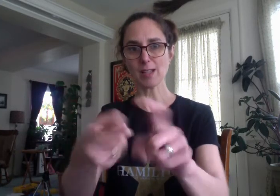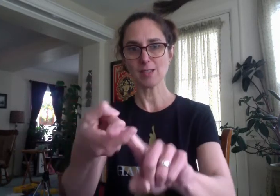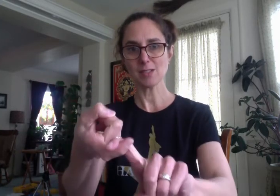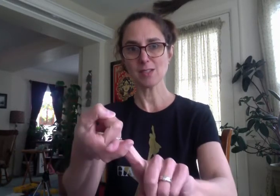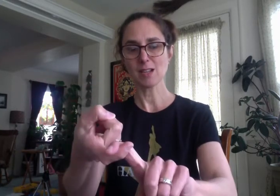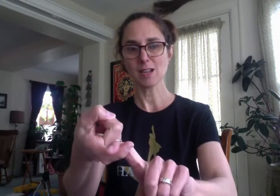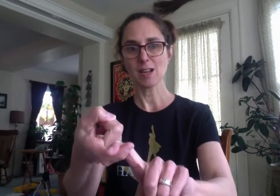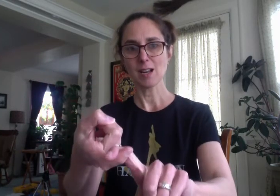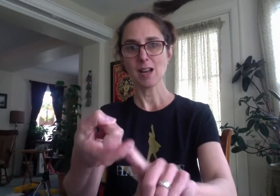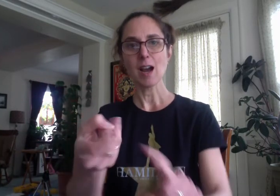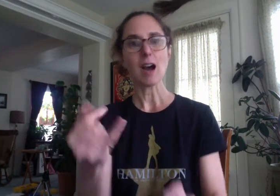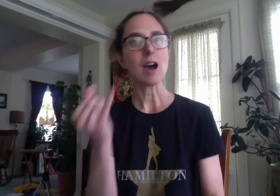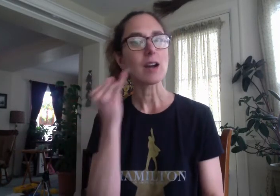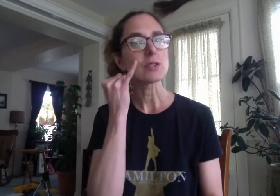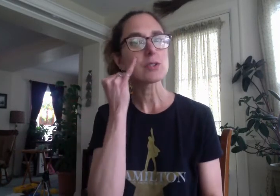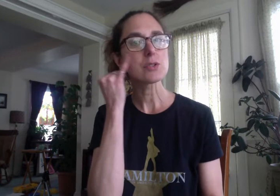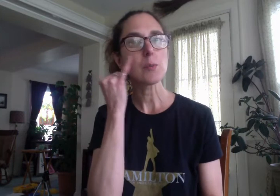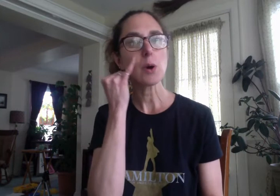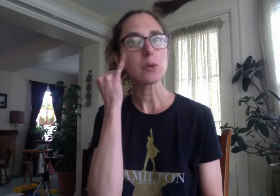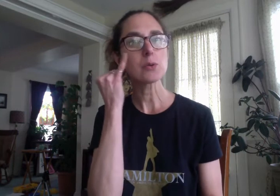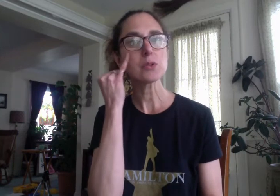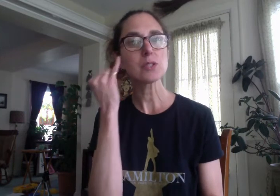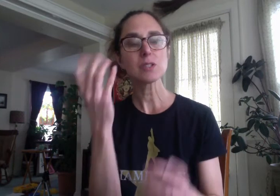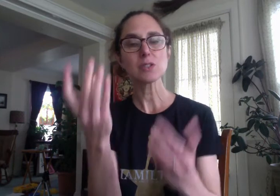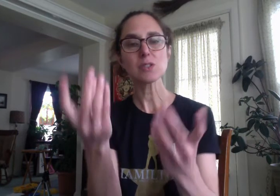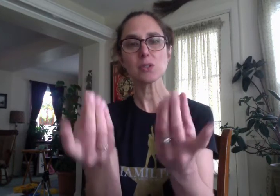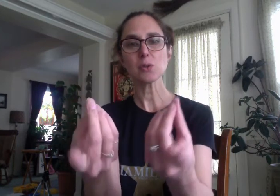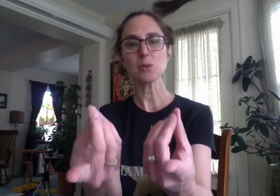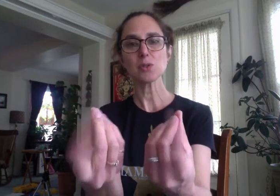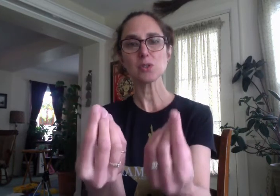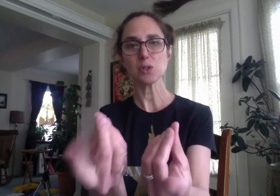are supposed to do